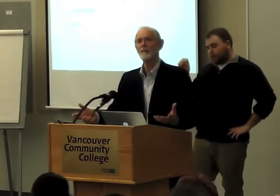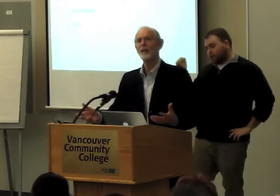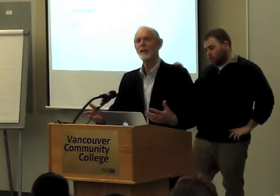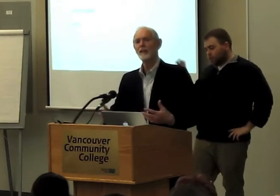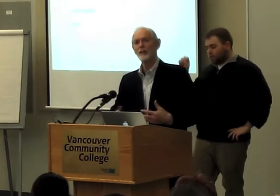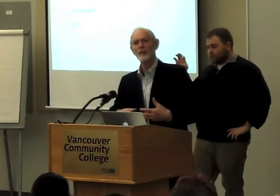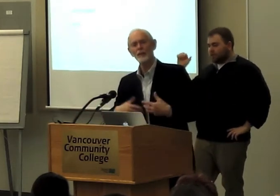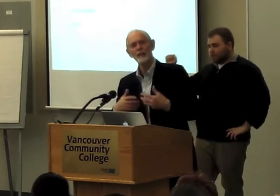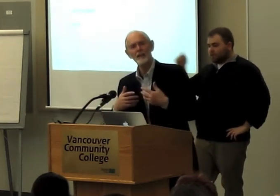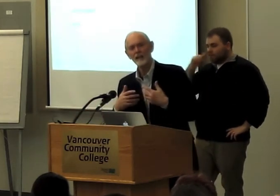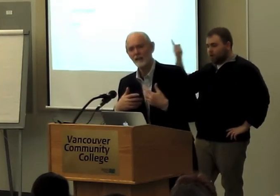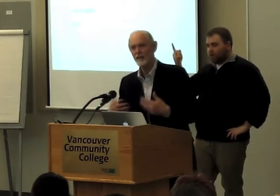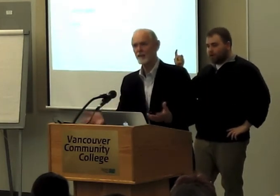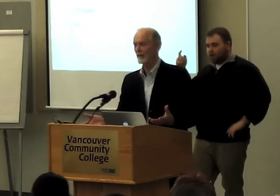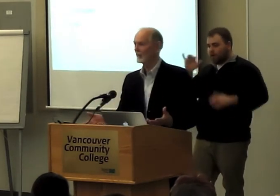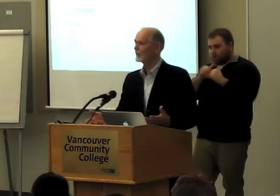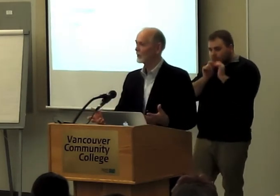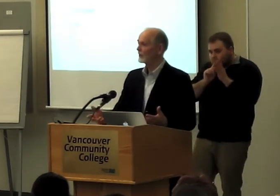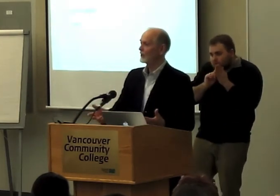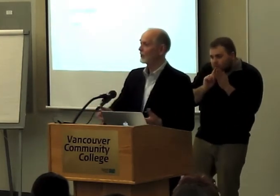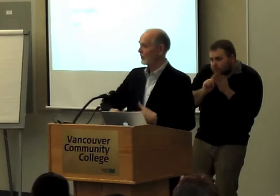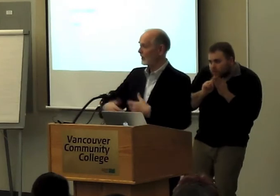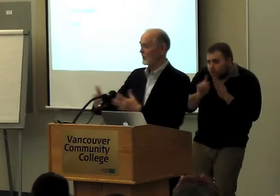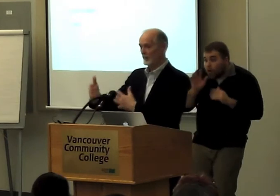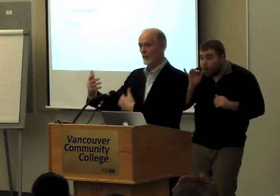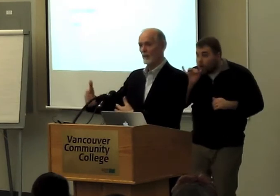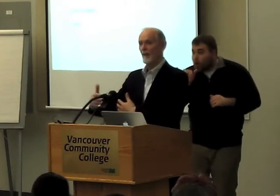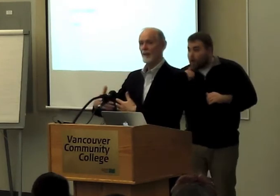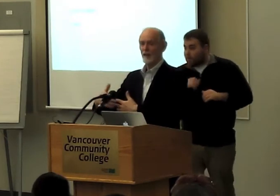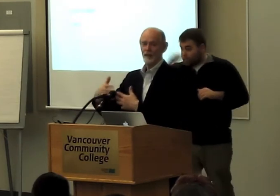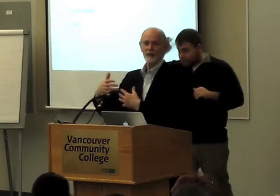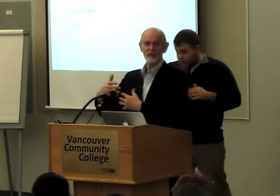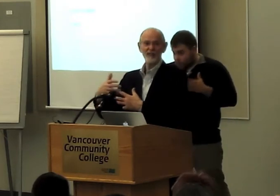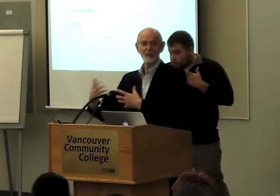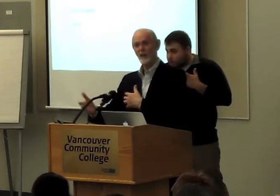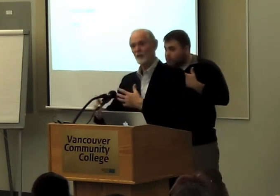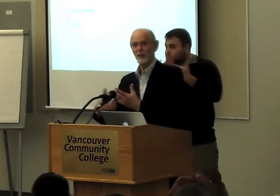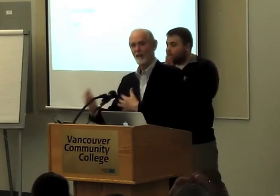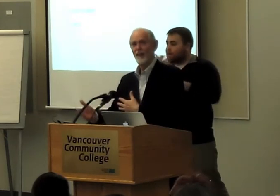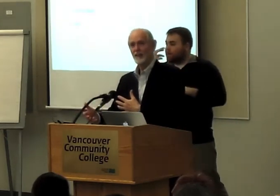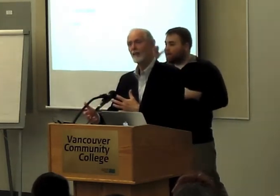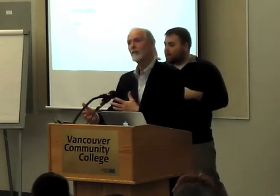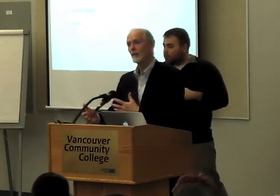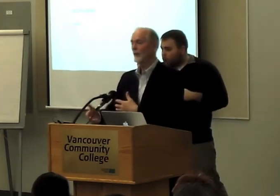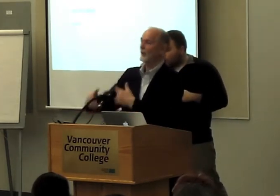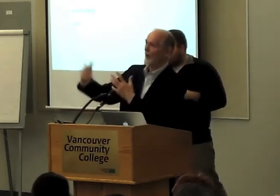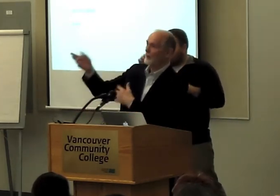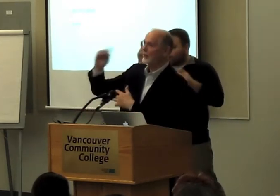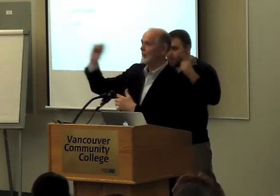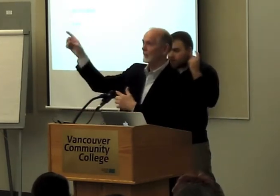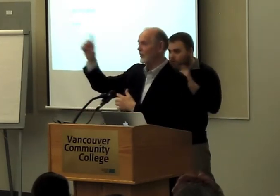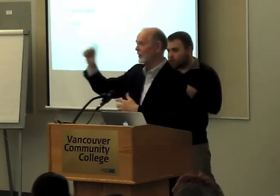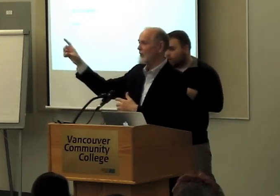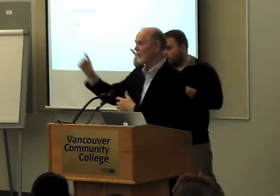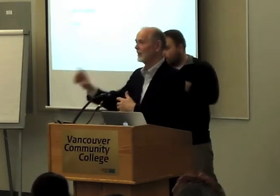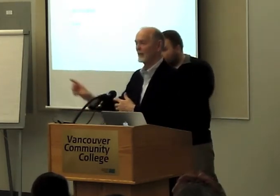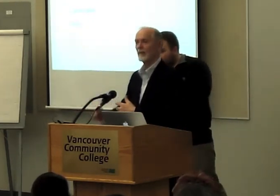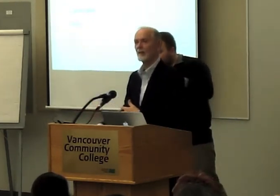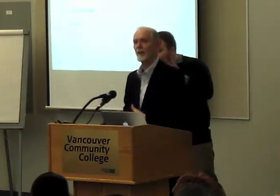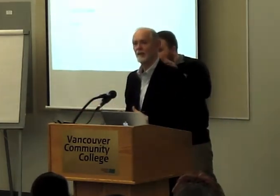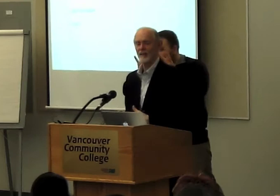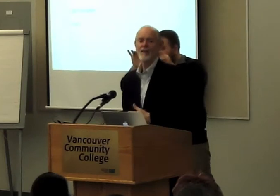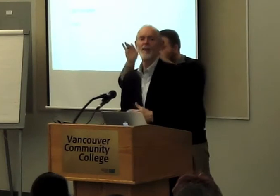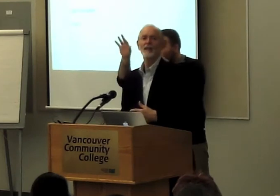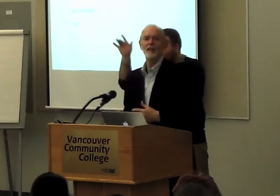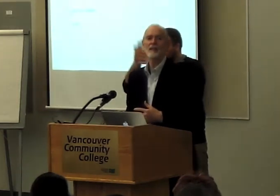discoveries. So they don't learn any less than children who do it and much more, you know, the ways we tend to look for our objectives and teach the